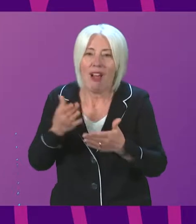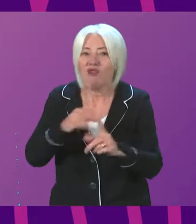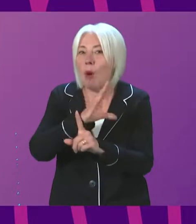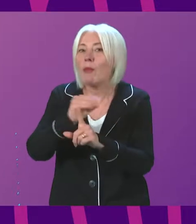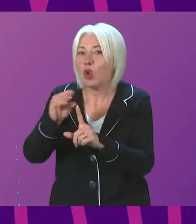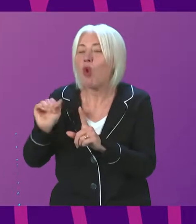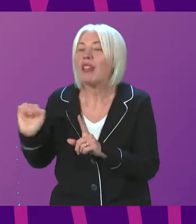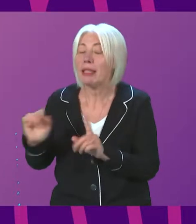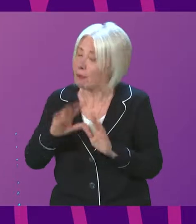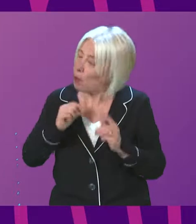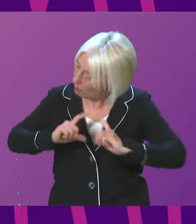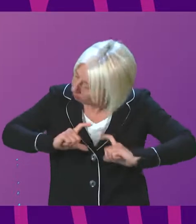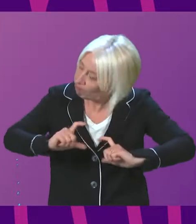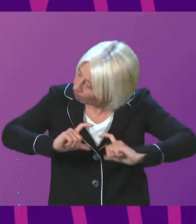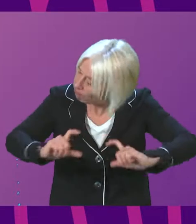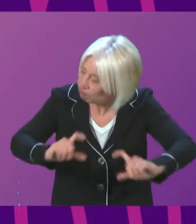Westminster. Willie Rennie